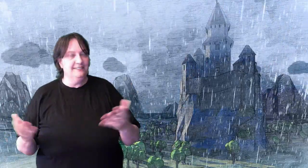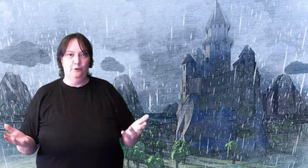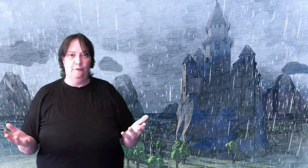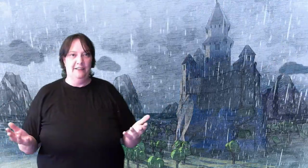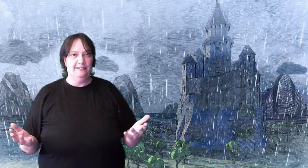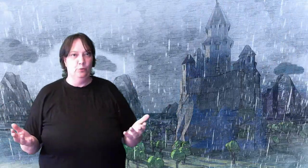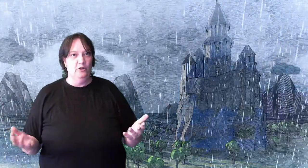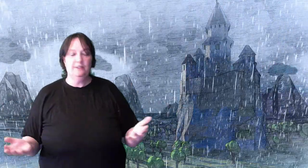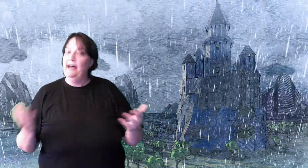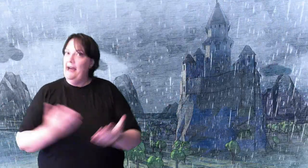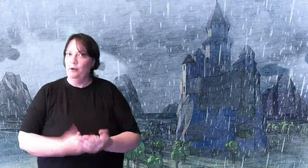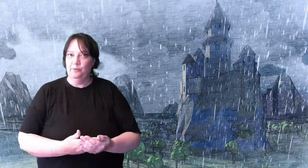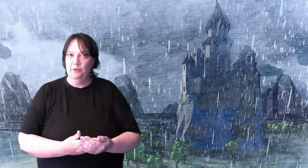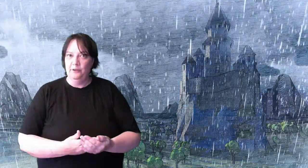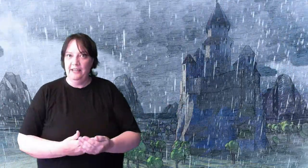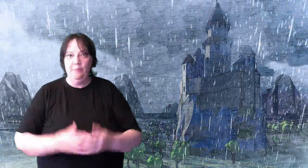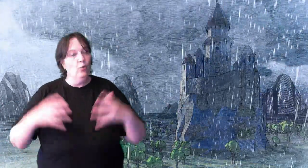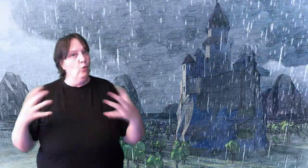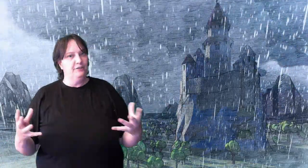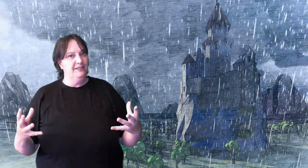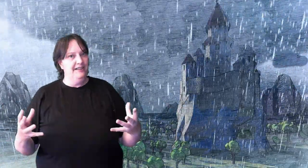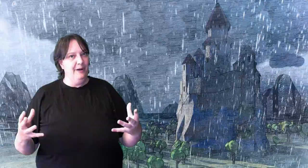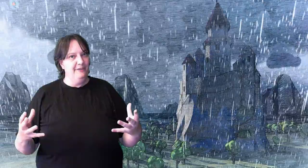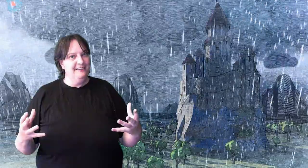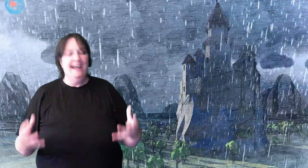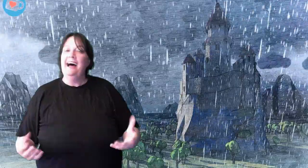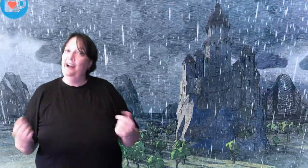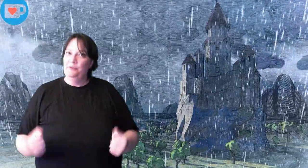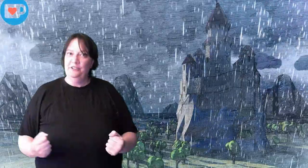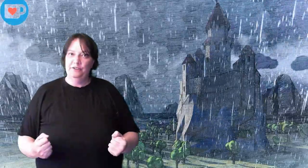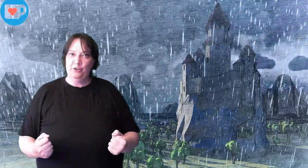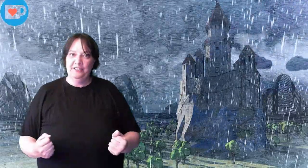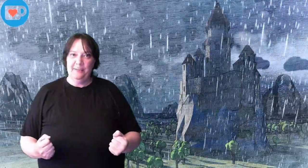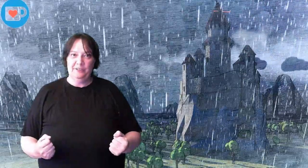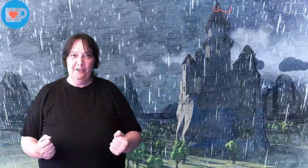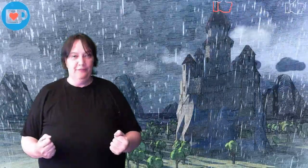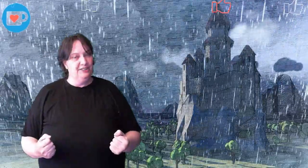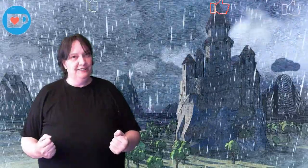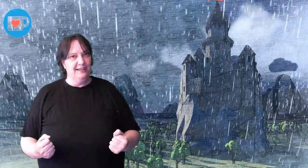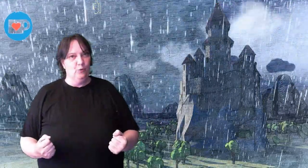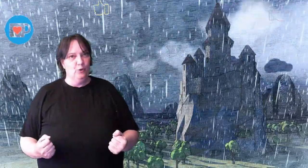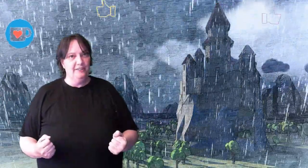in your fantasy world, how to build them, what to think about. I hope that you've enjoyed this episode of just in time worlds.